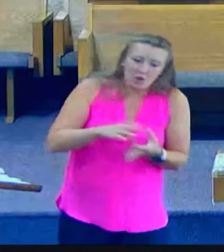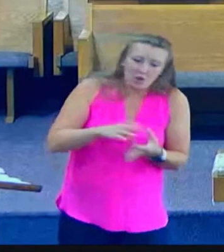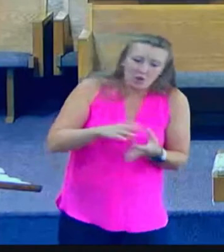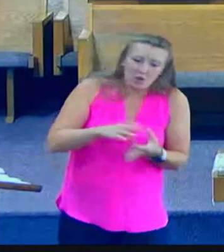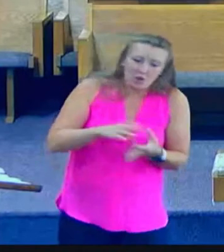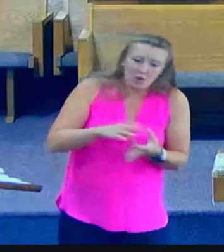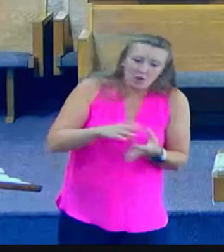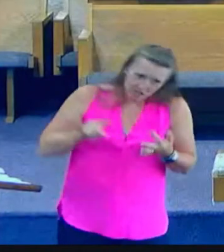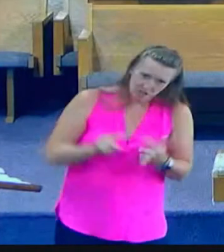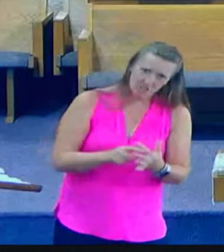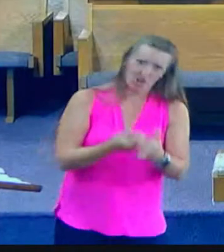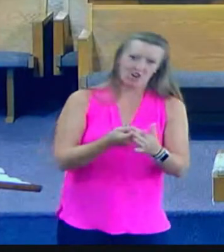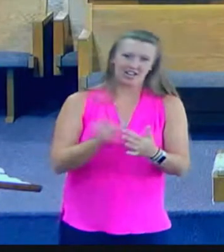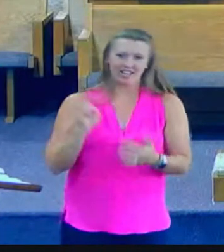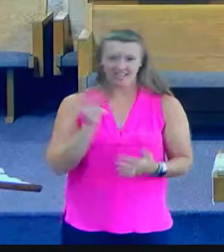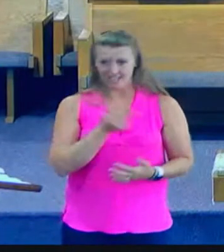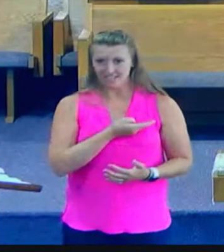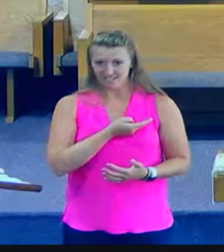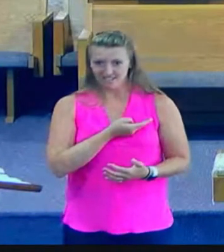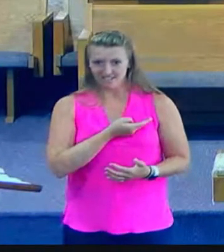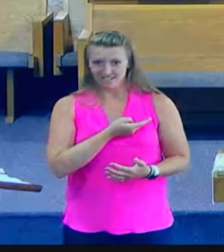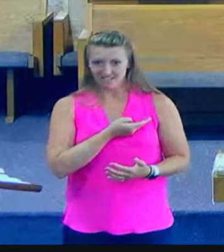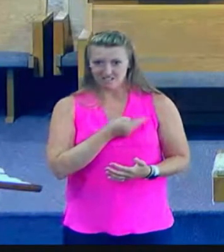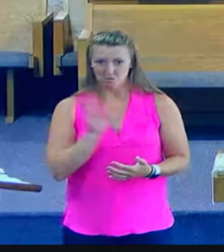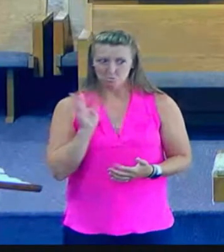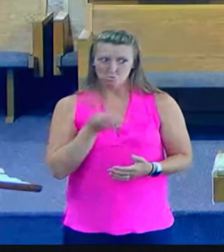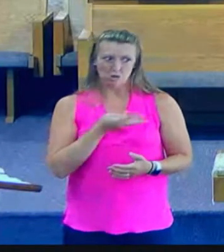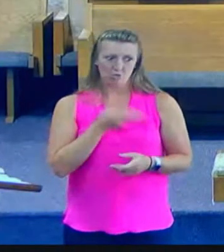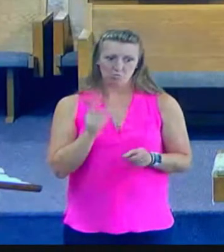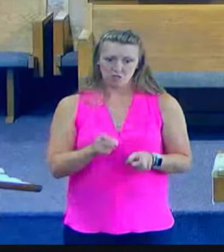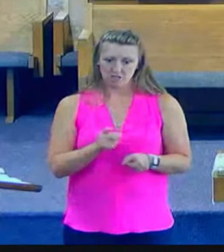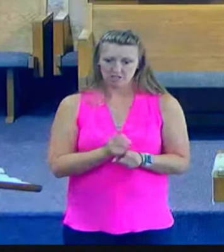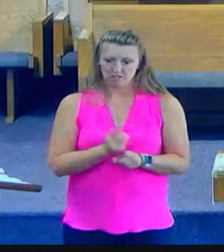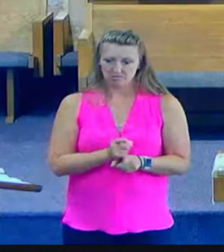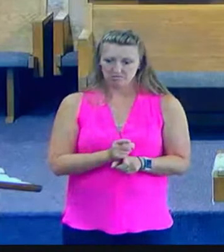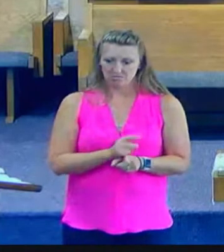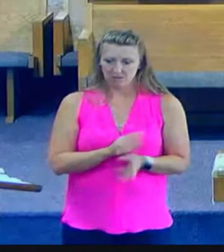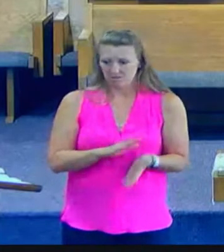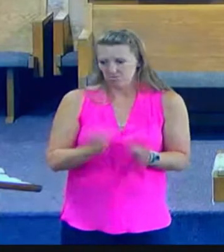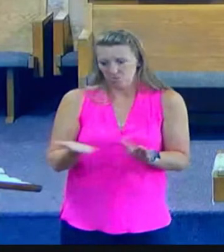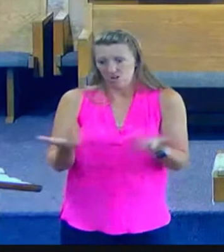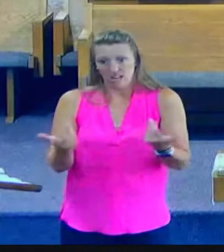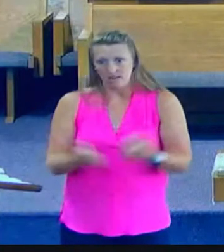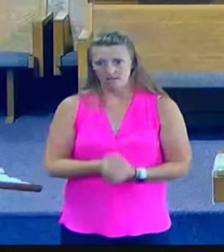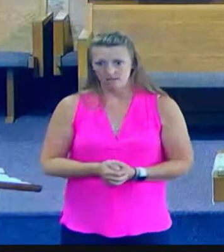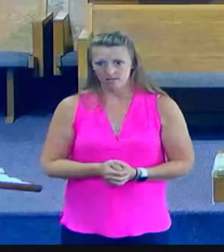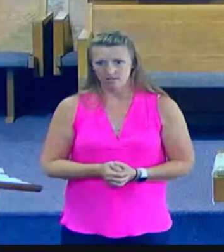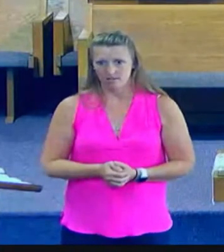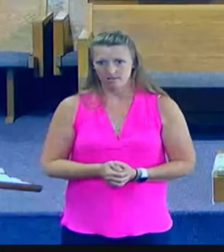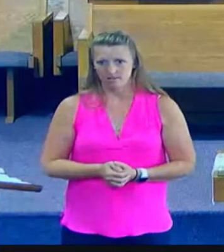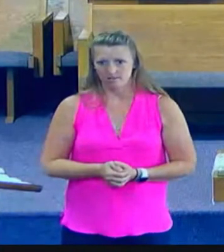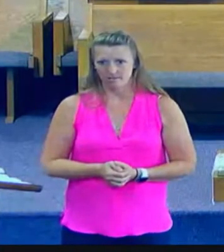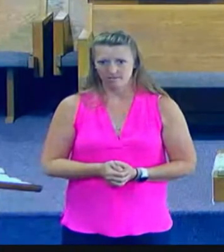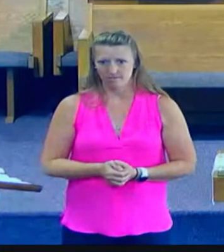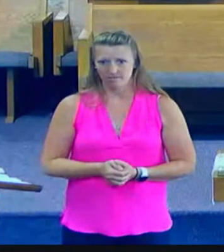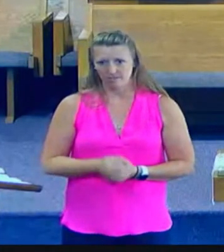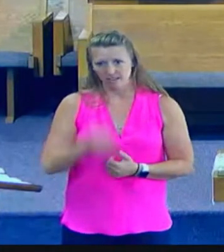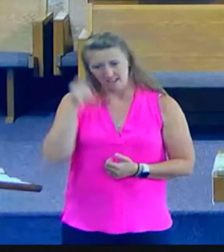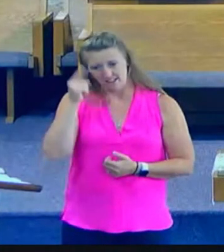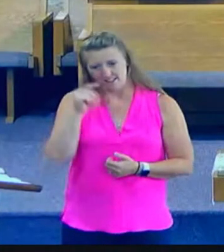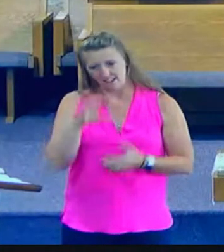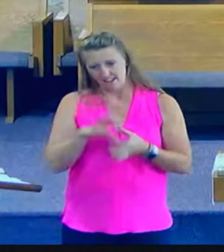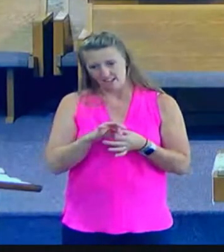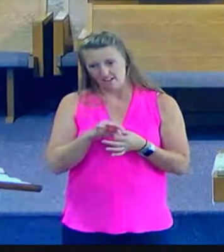crank into us, so to speak, we're just as dead as a cold block of steel. Think of Lazarus.